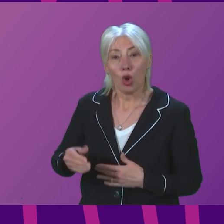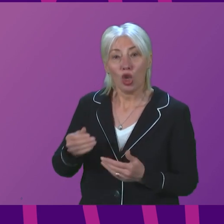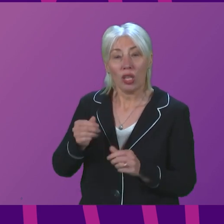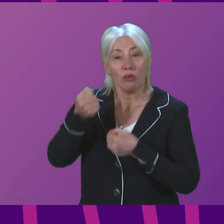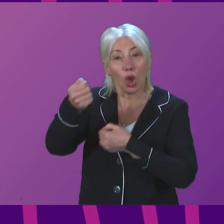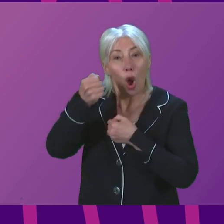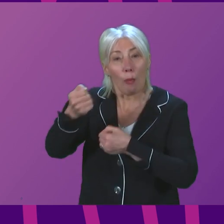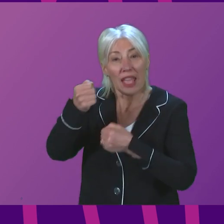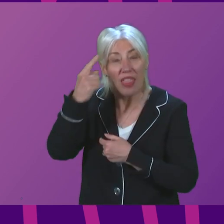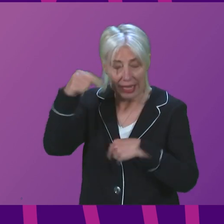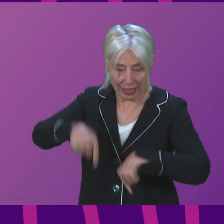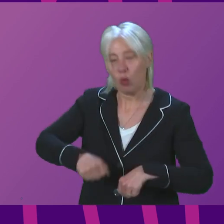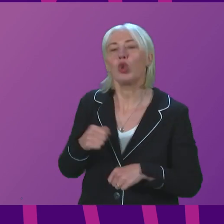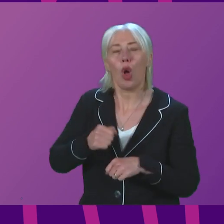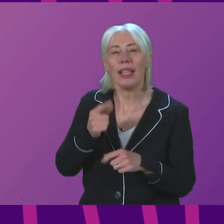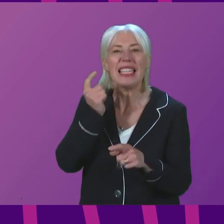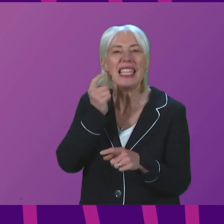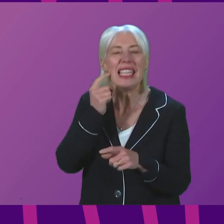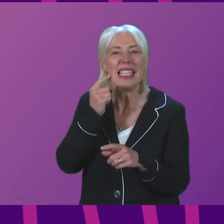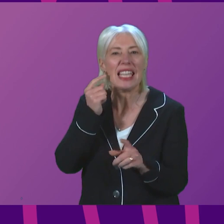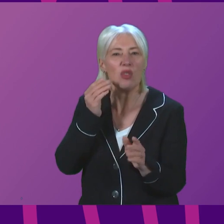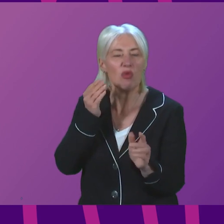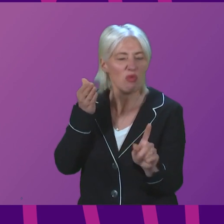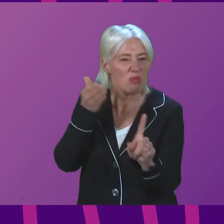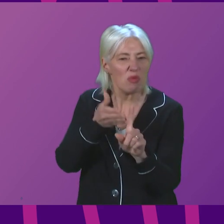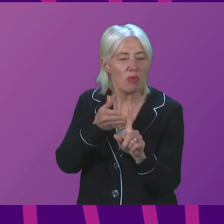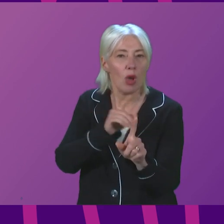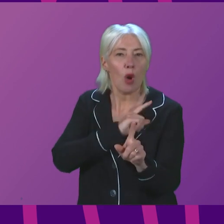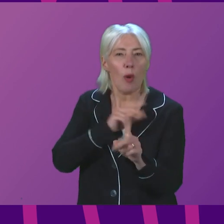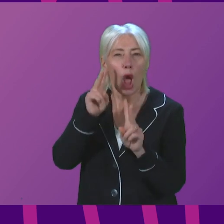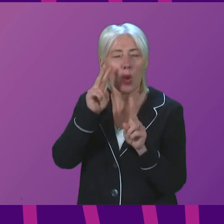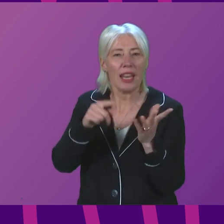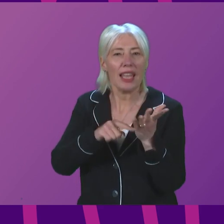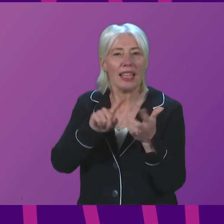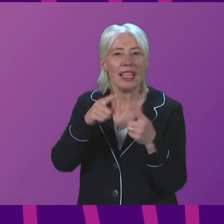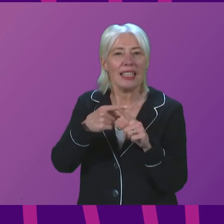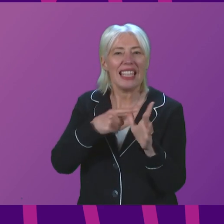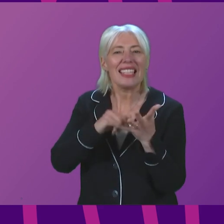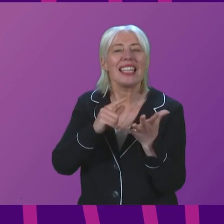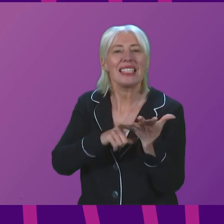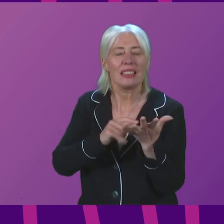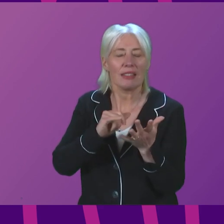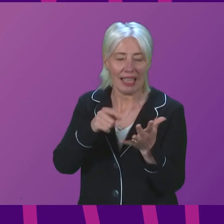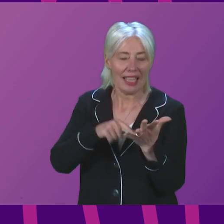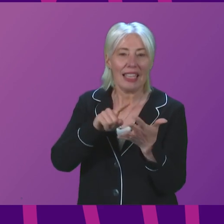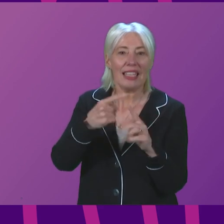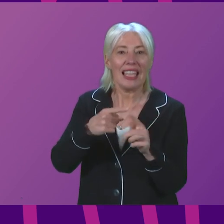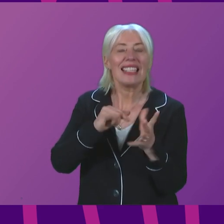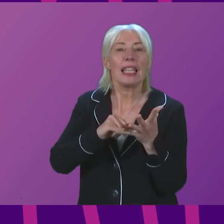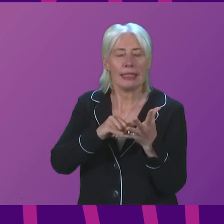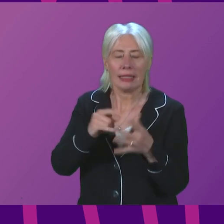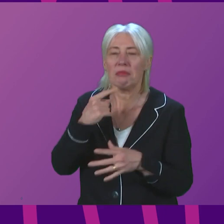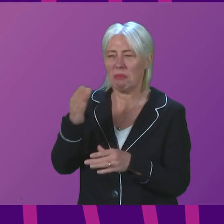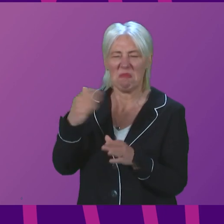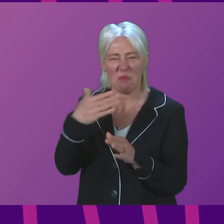Scotland as an easy target, with campaigners following the Texas playbook. Last September, I raised concerns with the